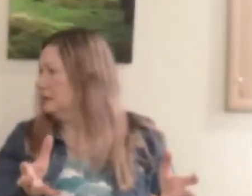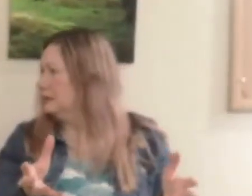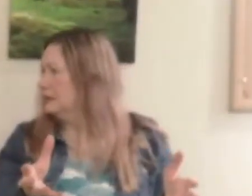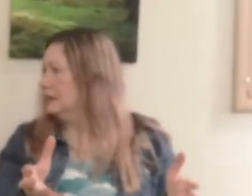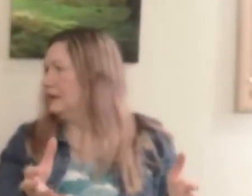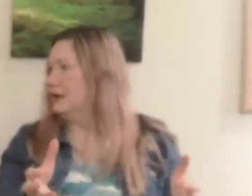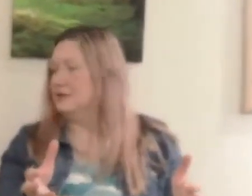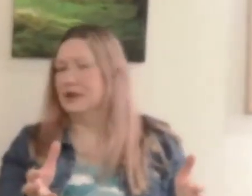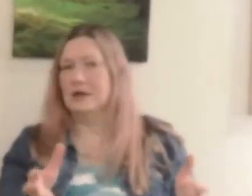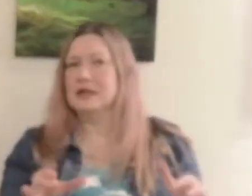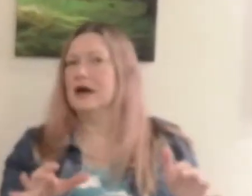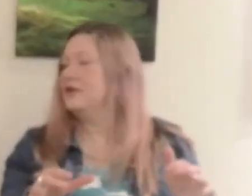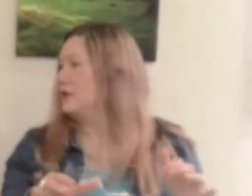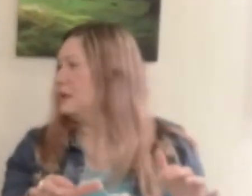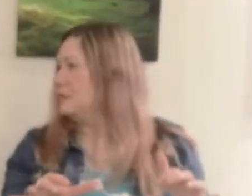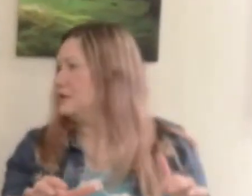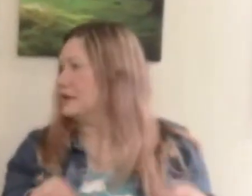Oh. I know. I feel like we need music.